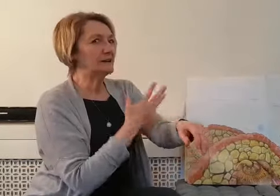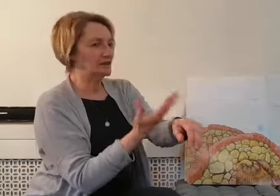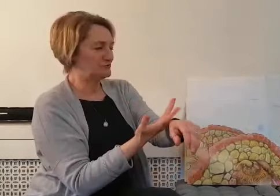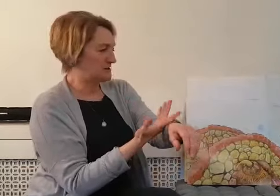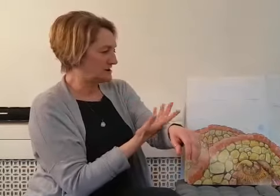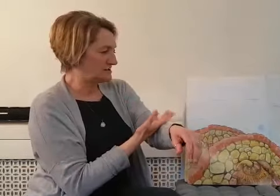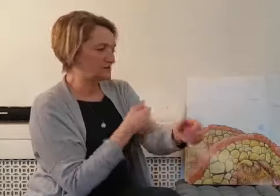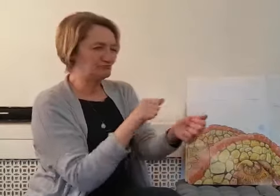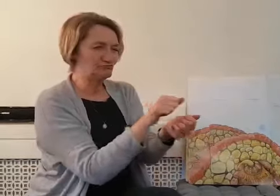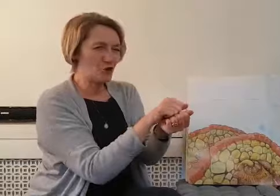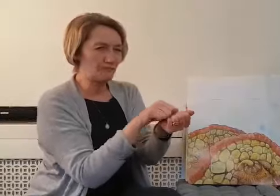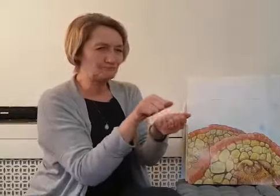grass.